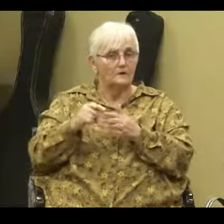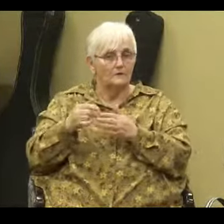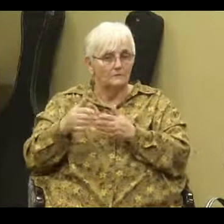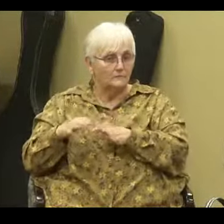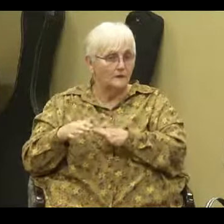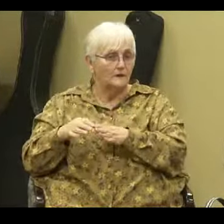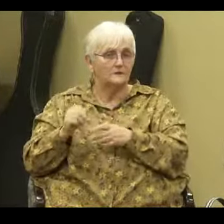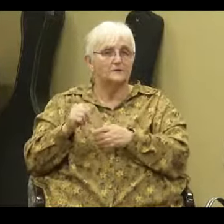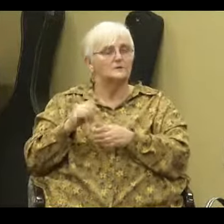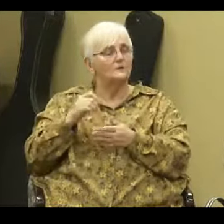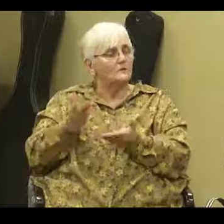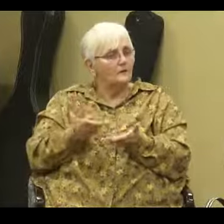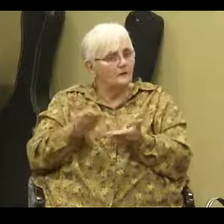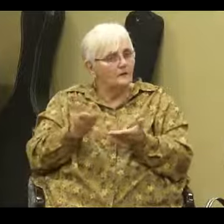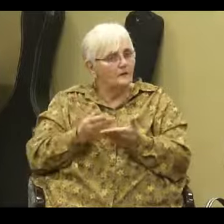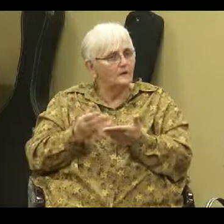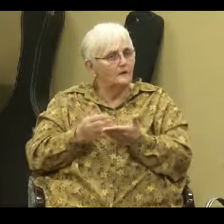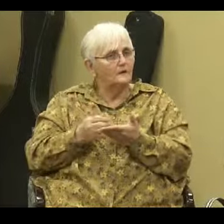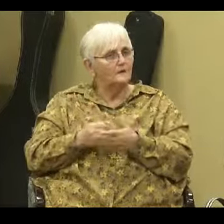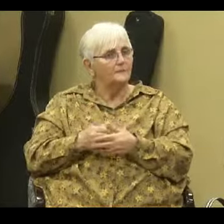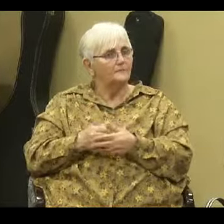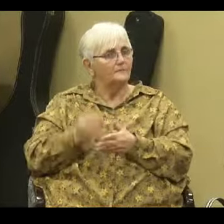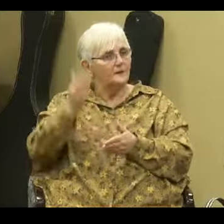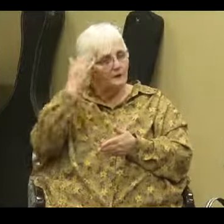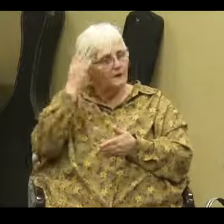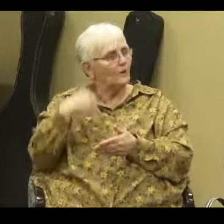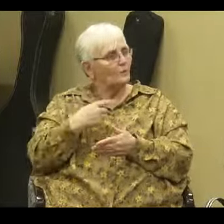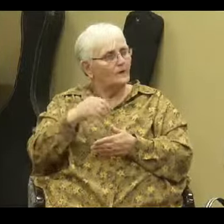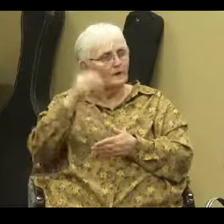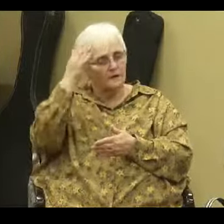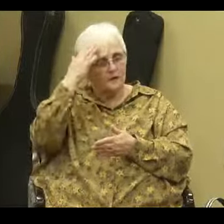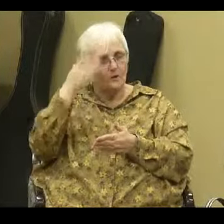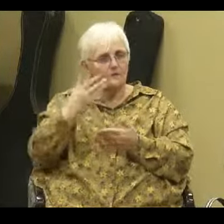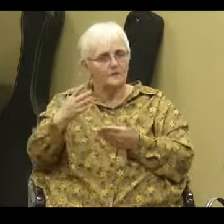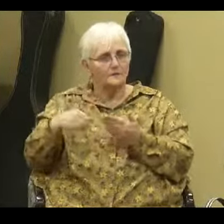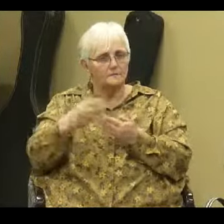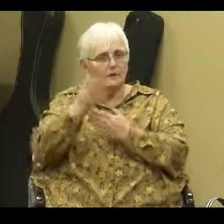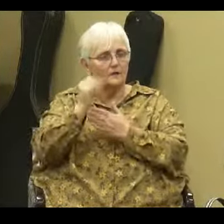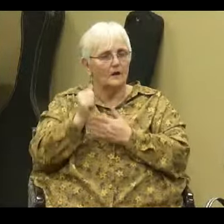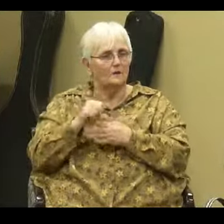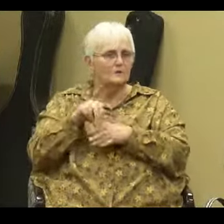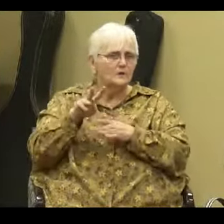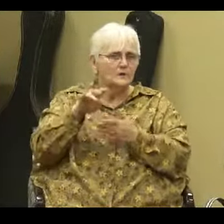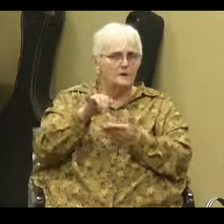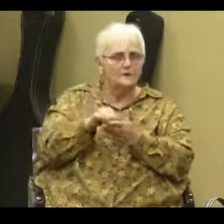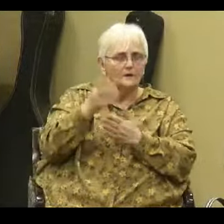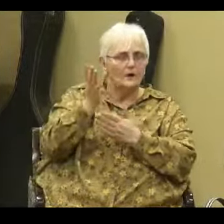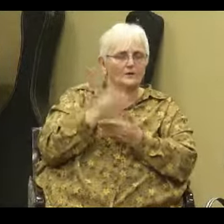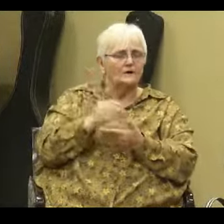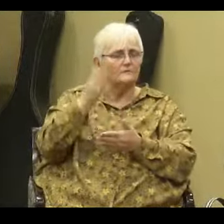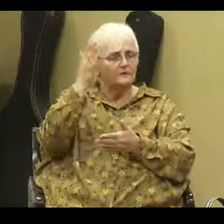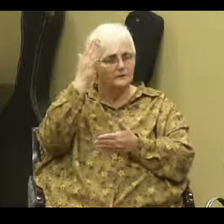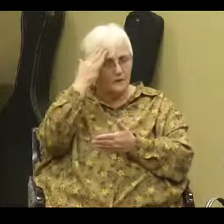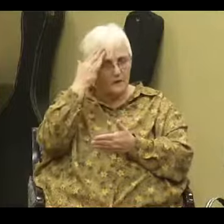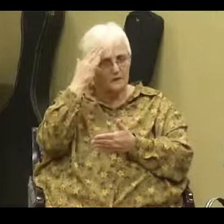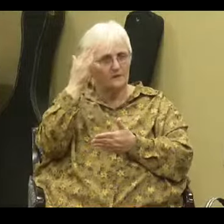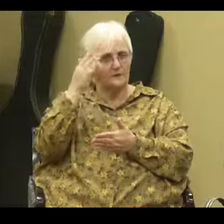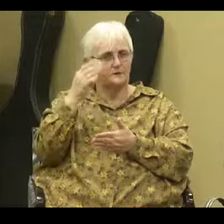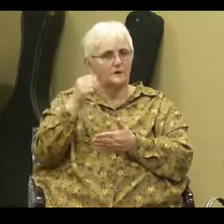And, so, here, you know, we can know things about God. And, we'll look at that. God will give us knowledge. We can know and understand things